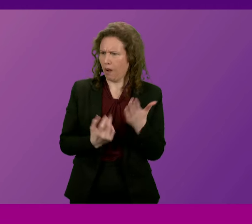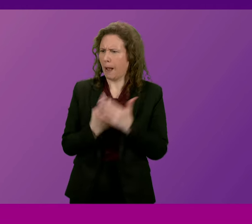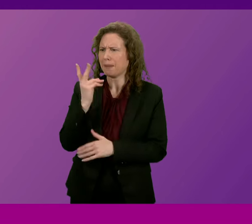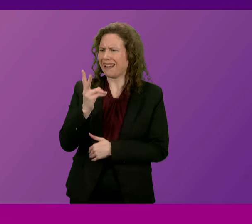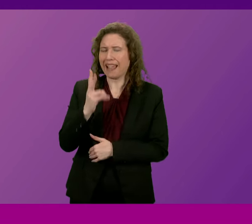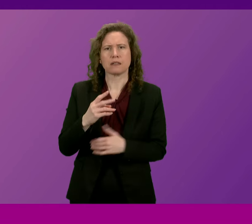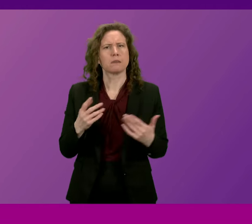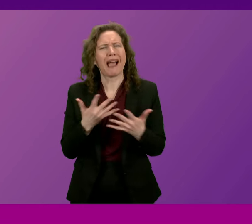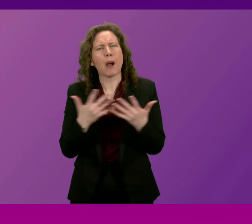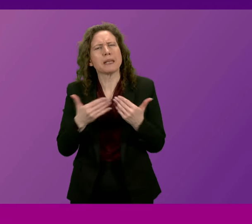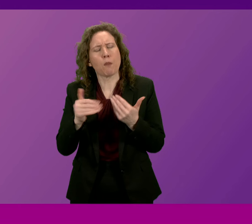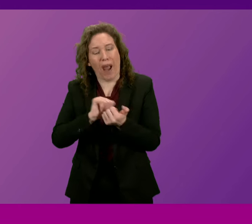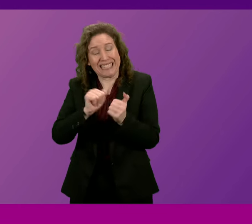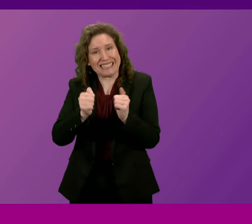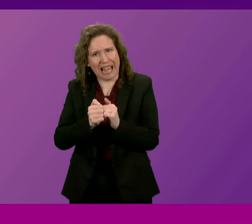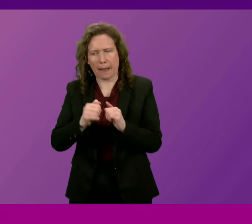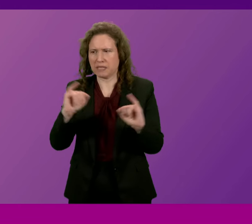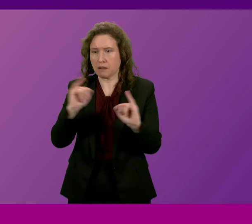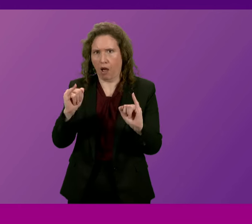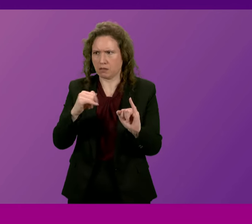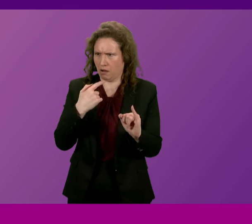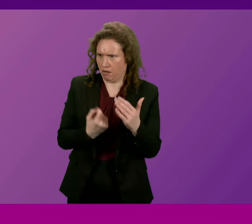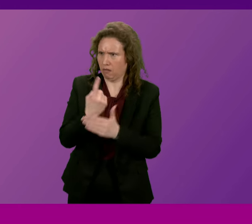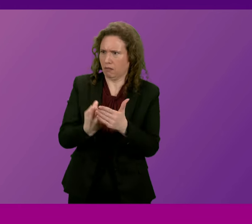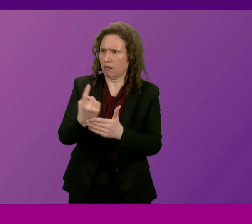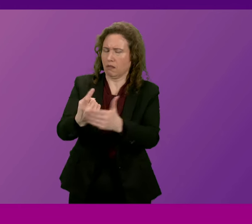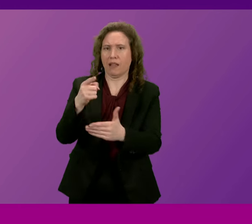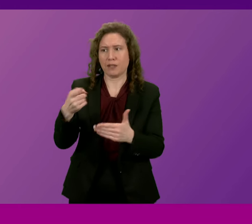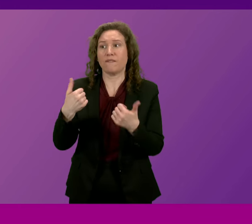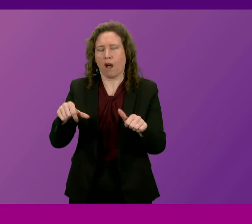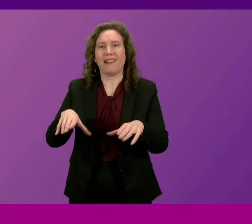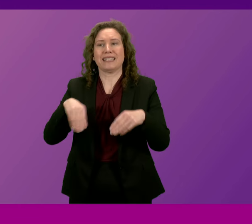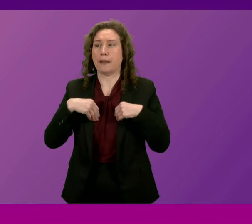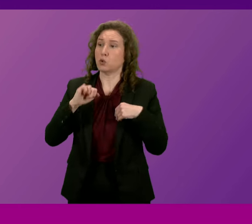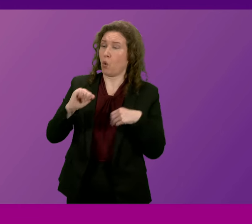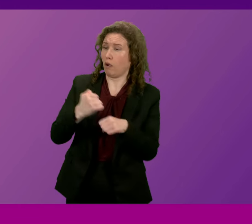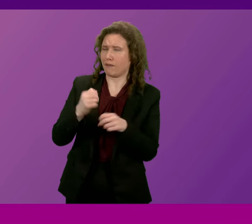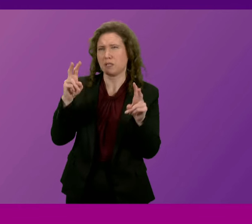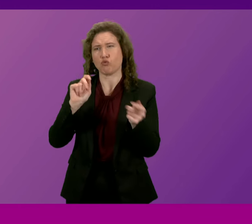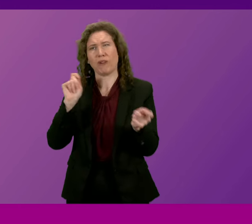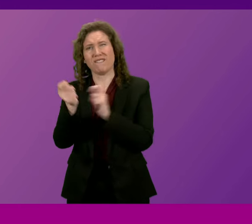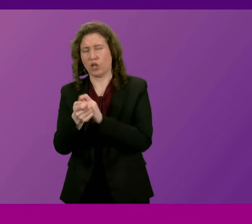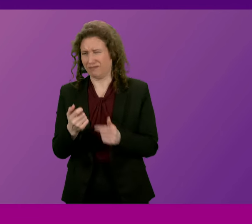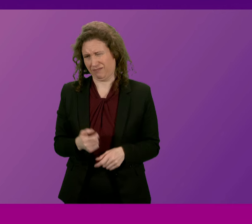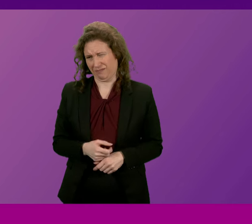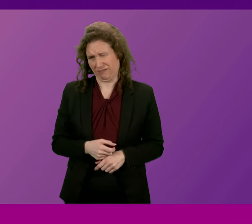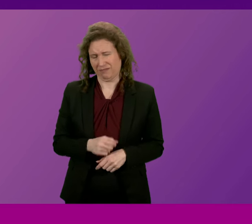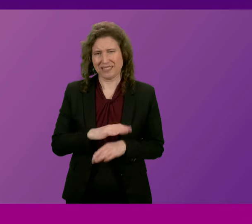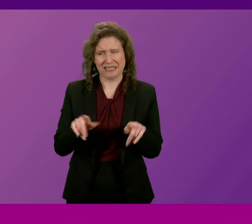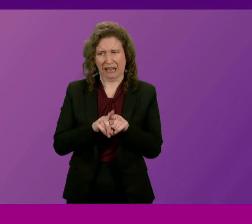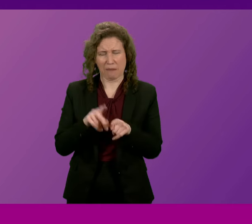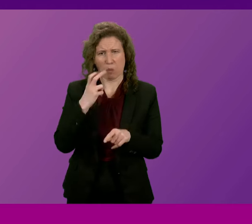many more exams fiascos is he happy to oversee before he accepts that his government's so-called reforms are nothing more than a rebrand?